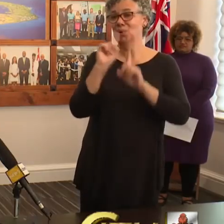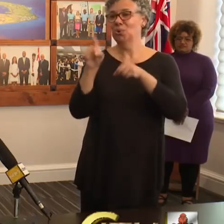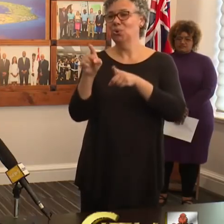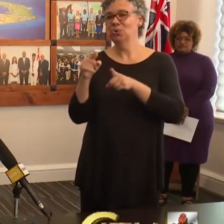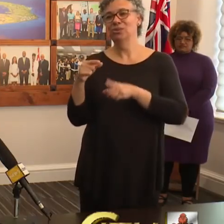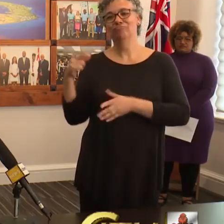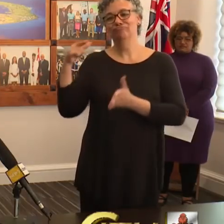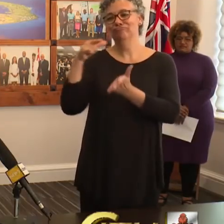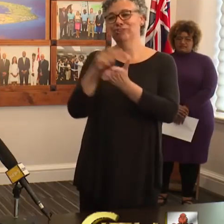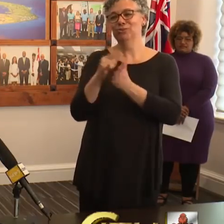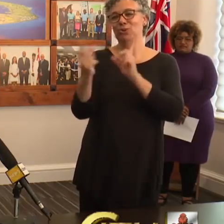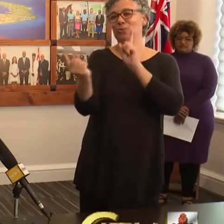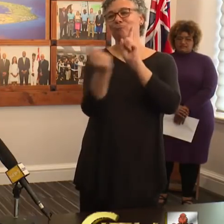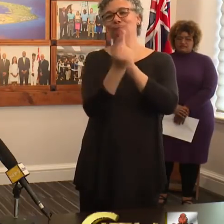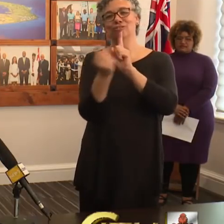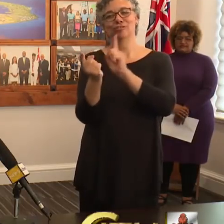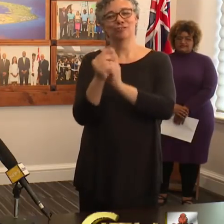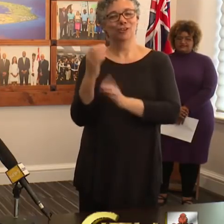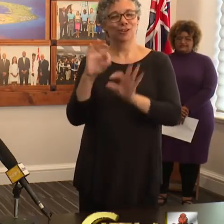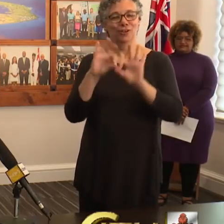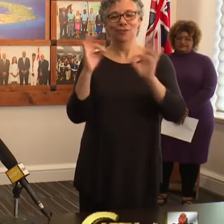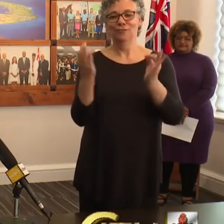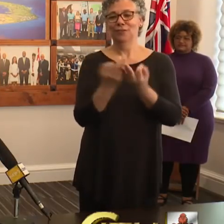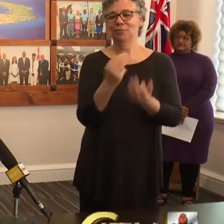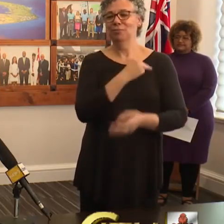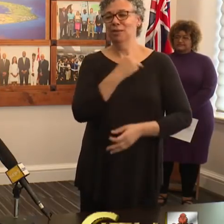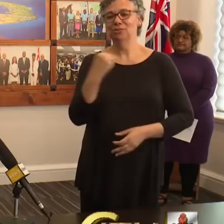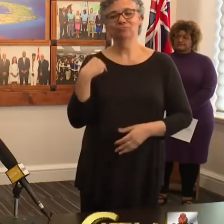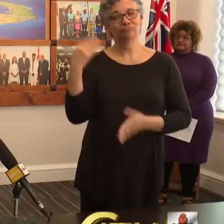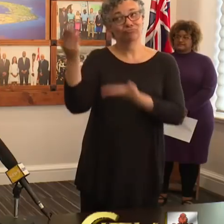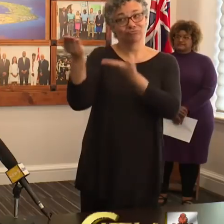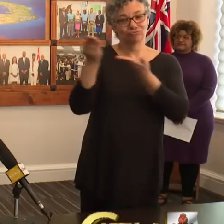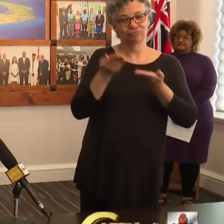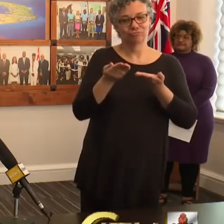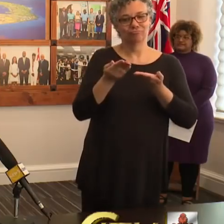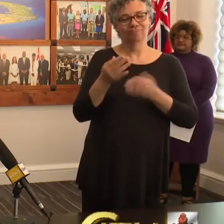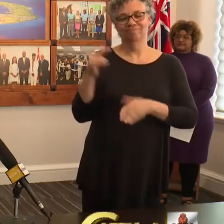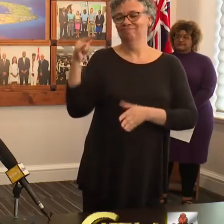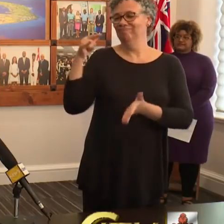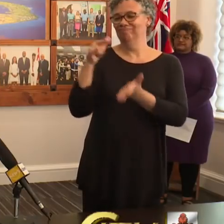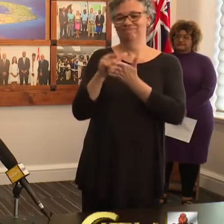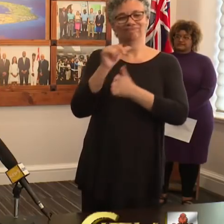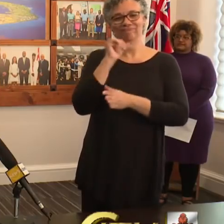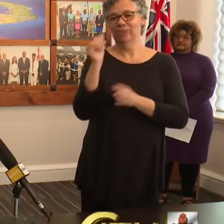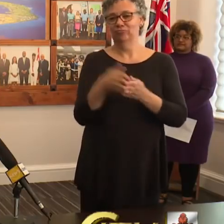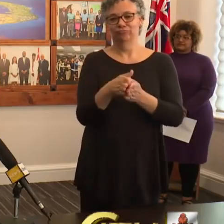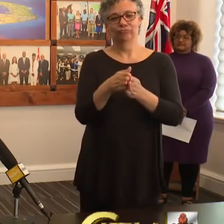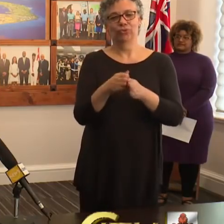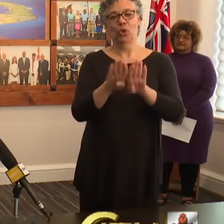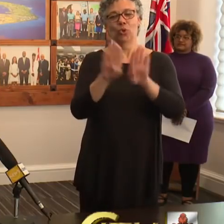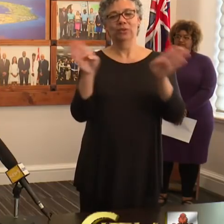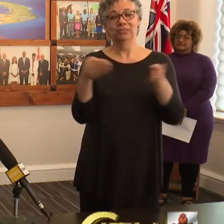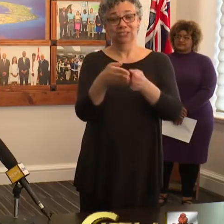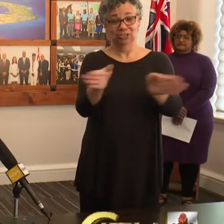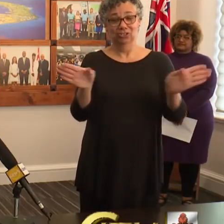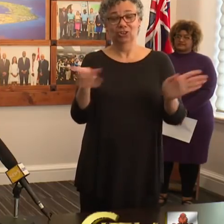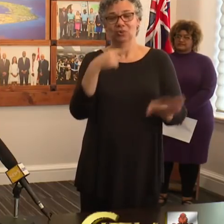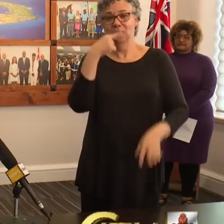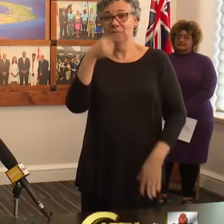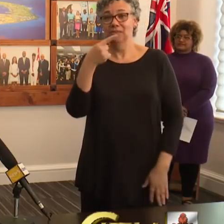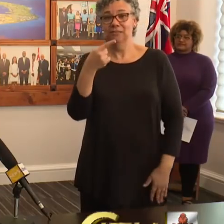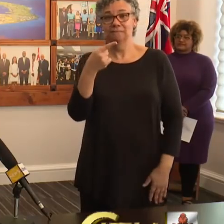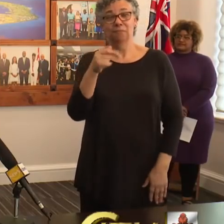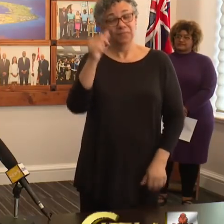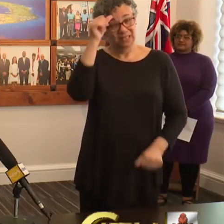family, to meet their loved ones who are arriving on the flight. The airport will not be open to the general public. The important thing to remember